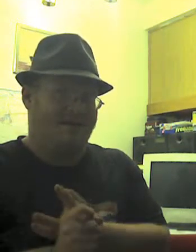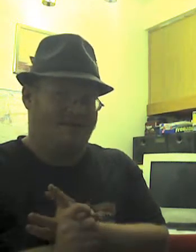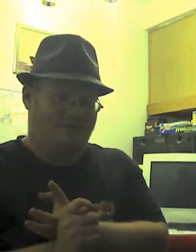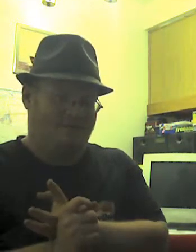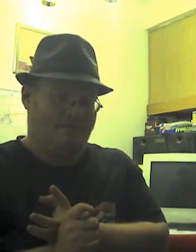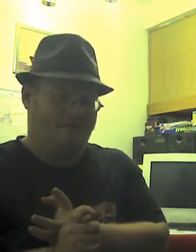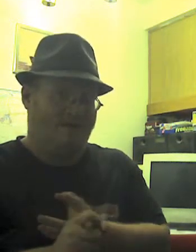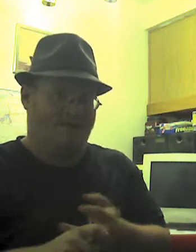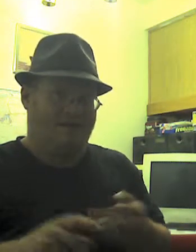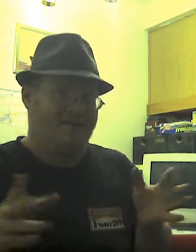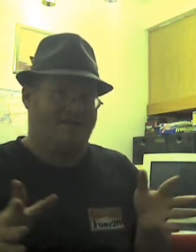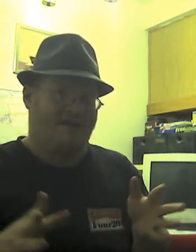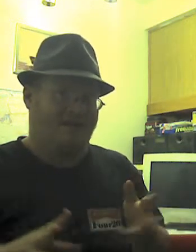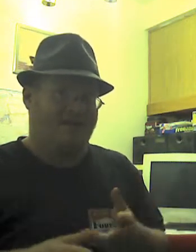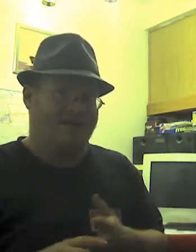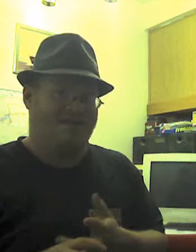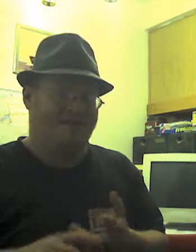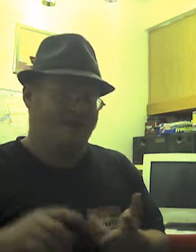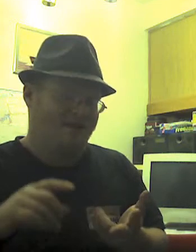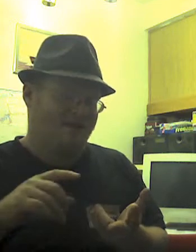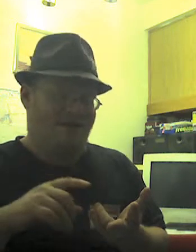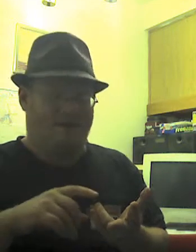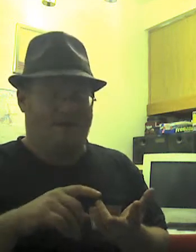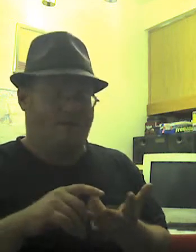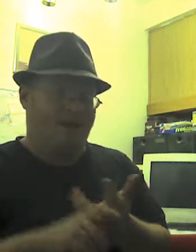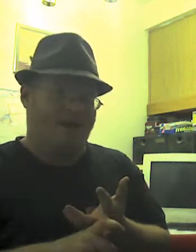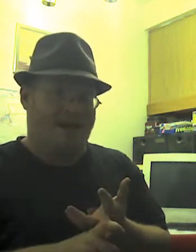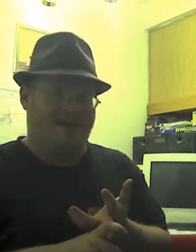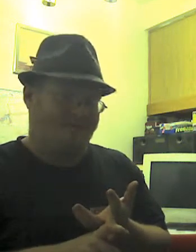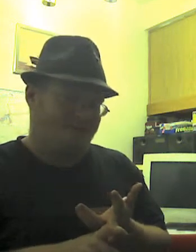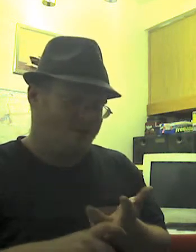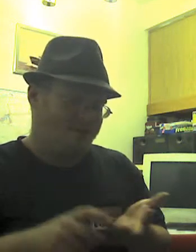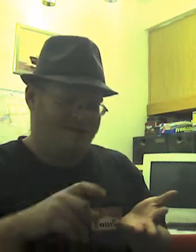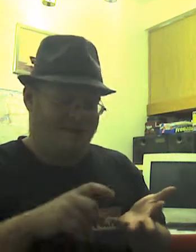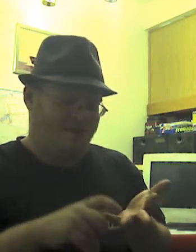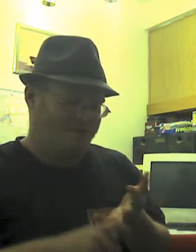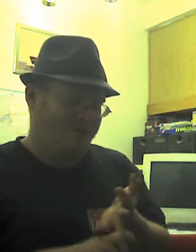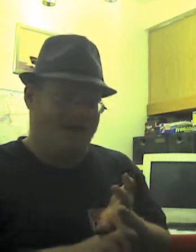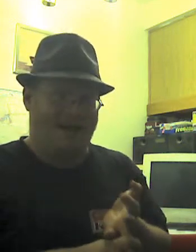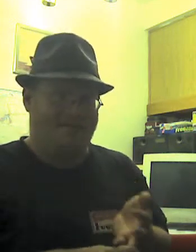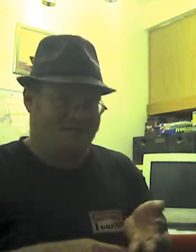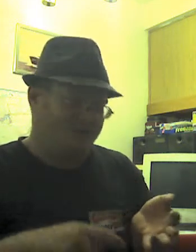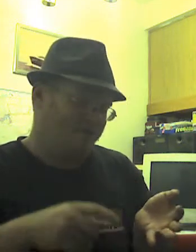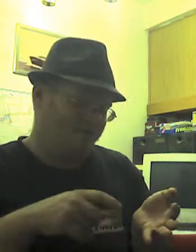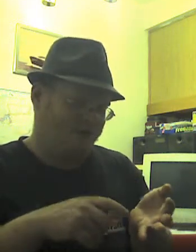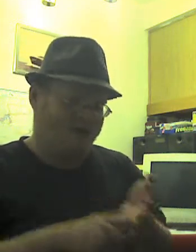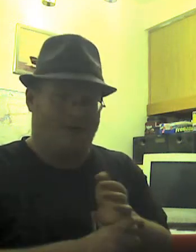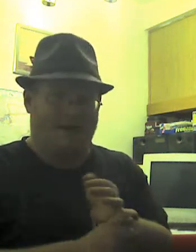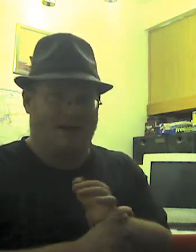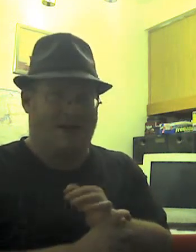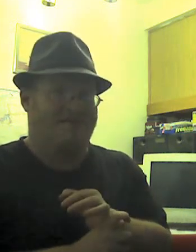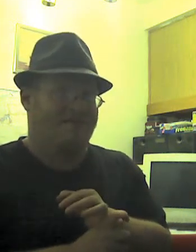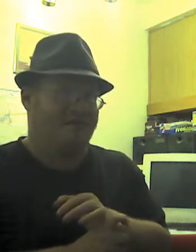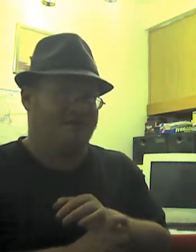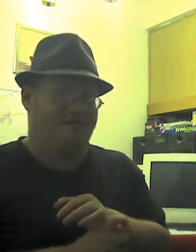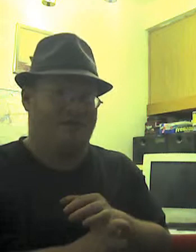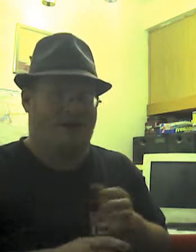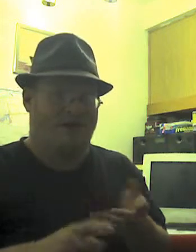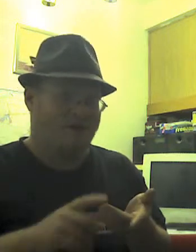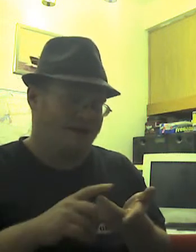constant climate. So, one of the caves is always summer. One of the caves is always winter. One of the caves is always fall. One